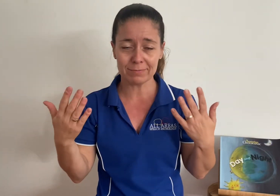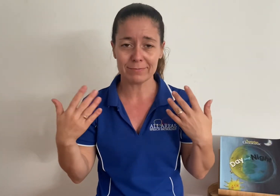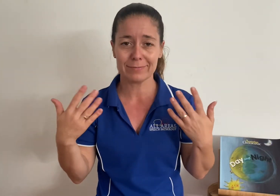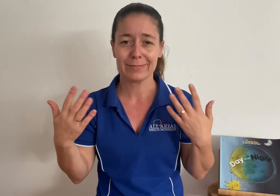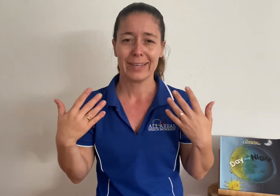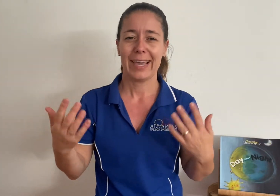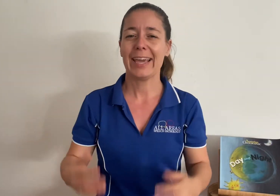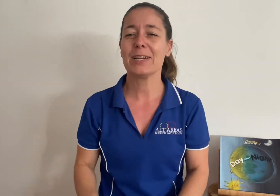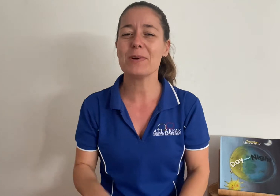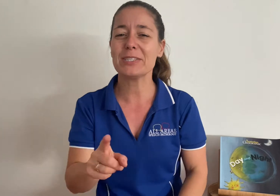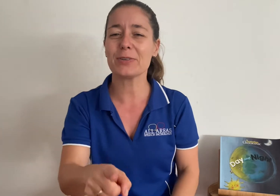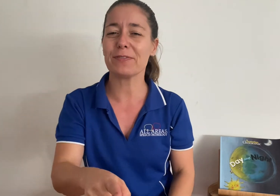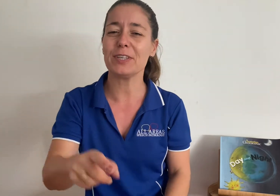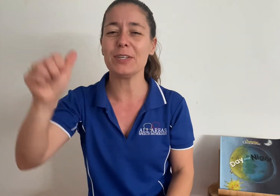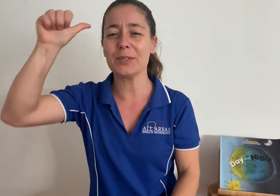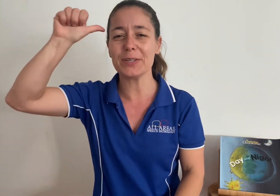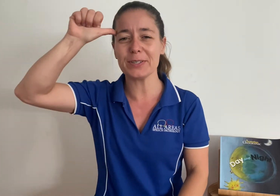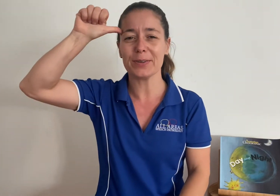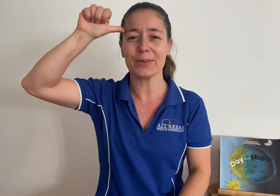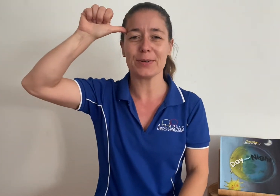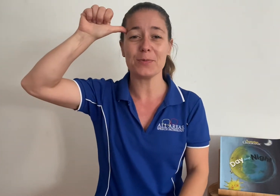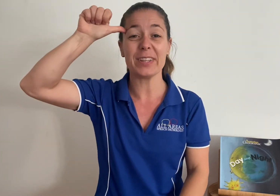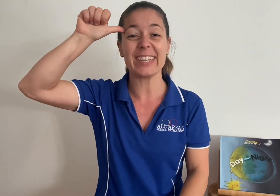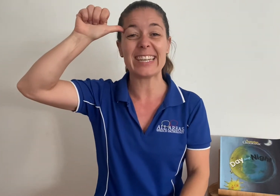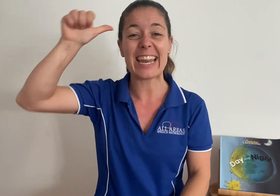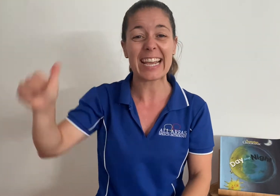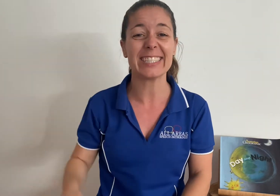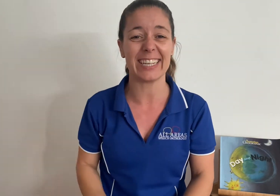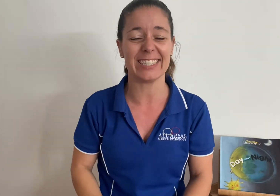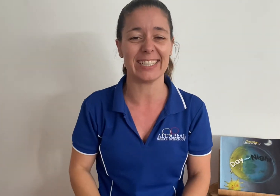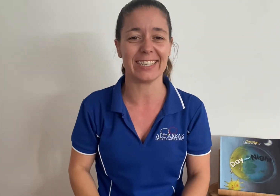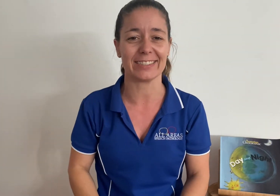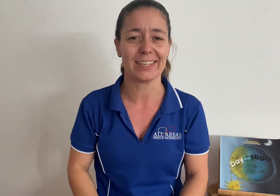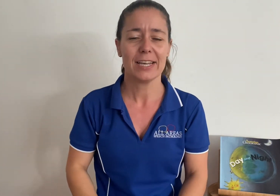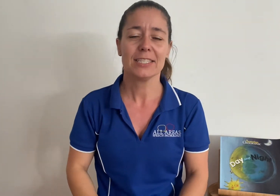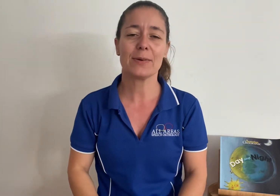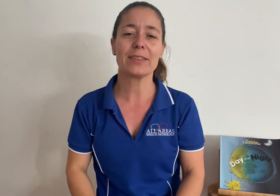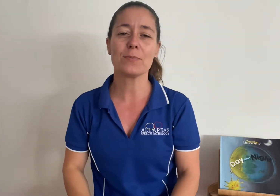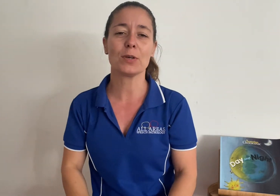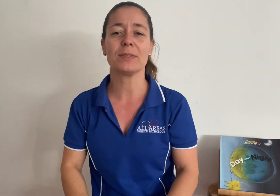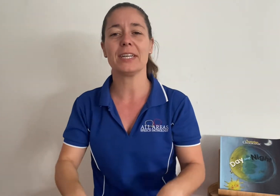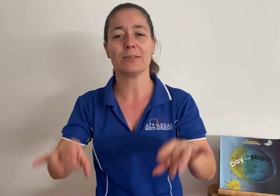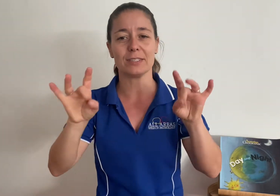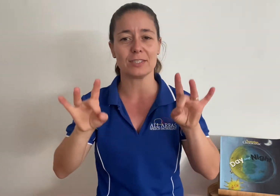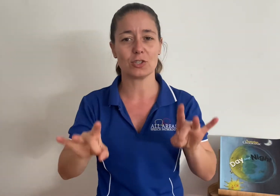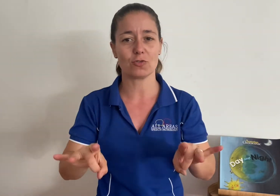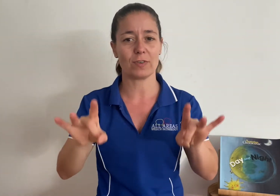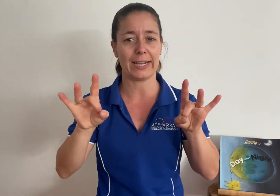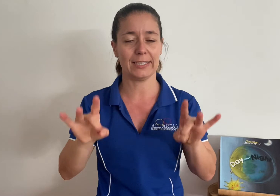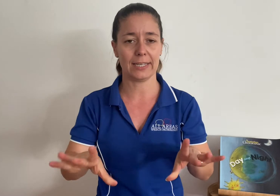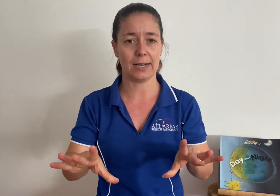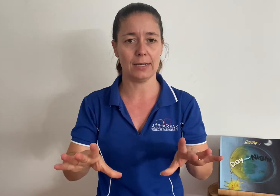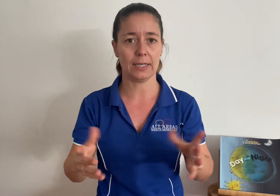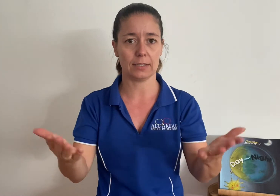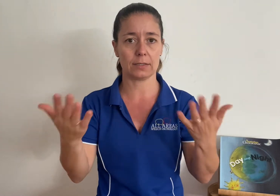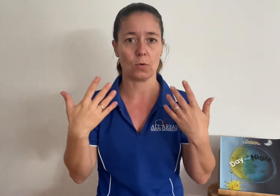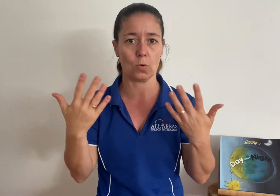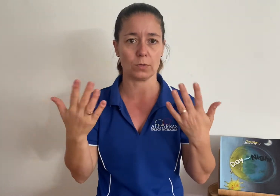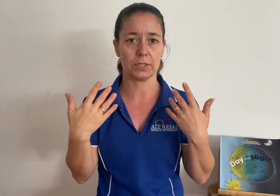And I wonder if you know what the next season is. So at the moment here in Australia, it's autumn.